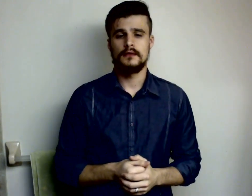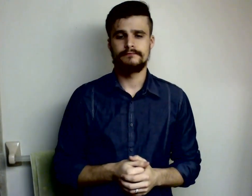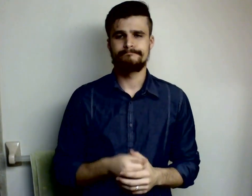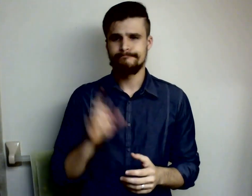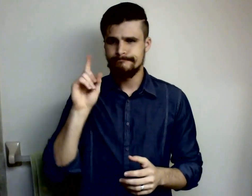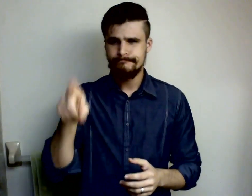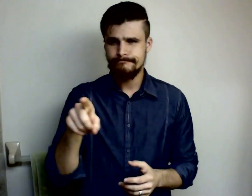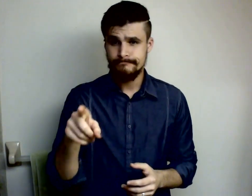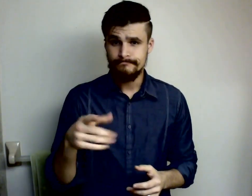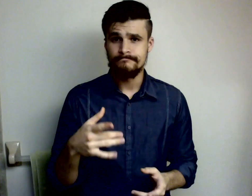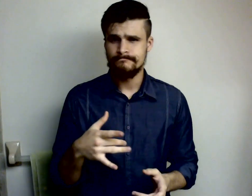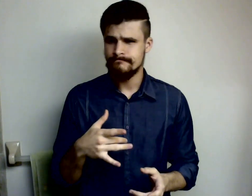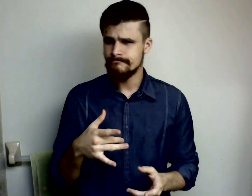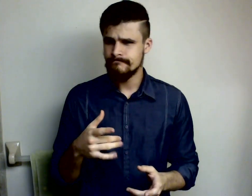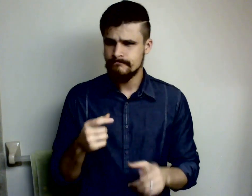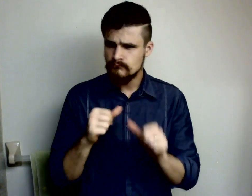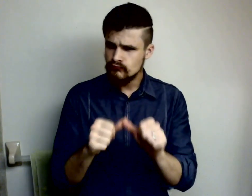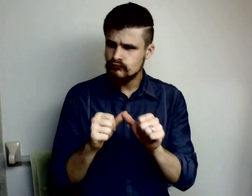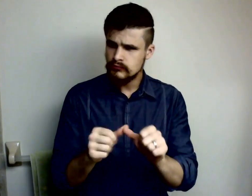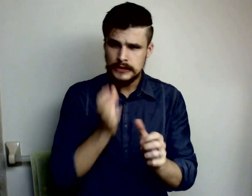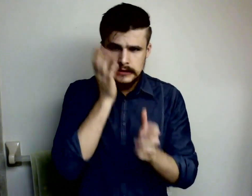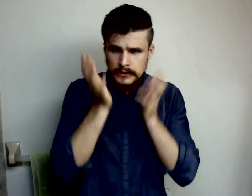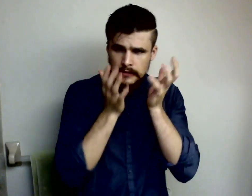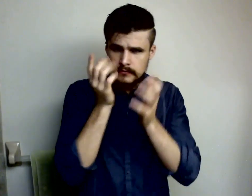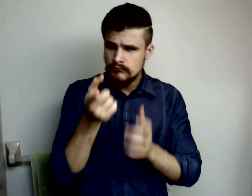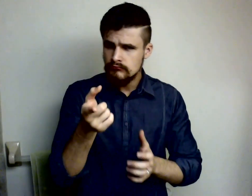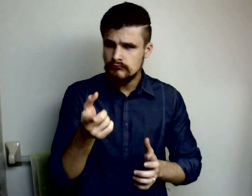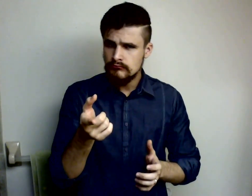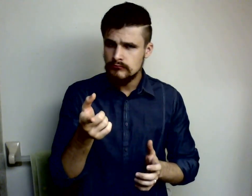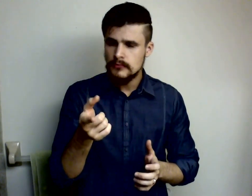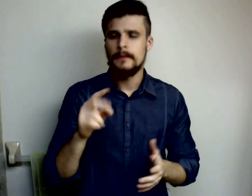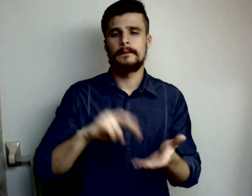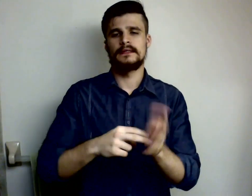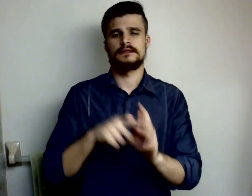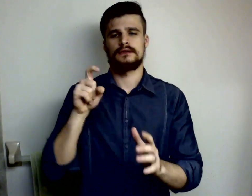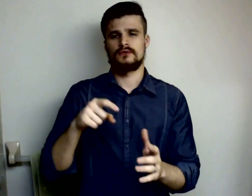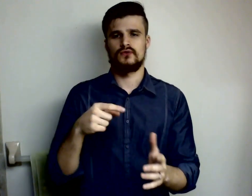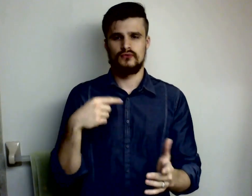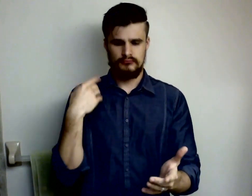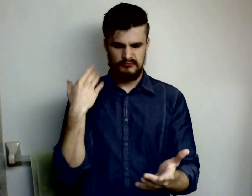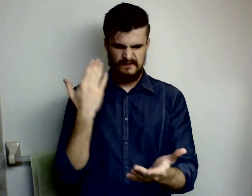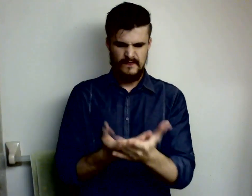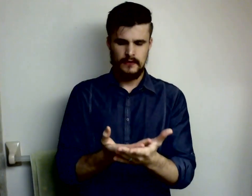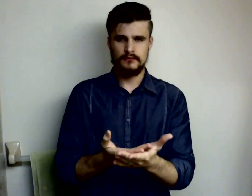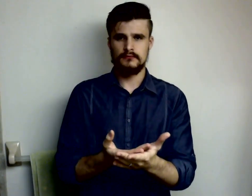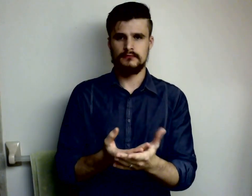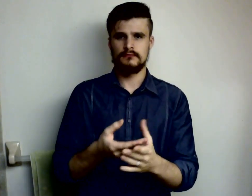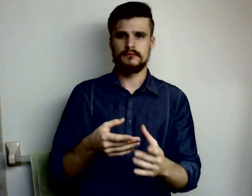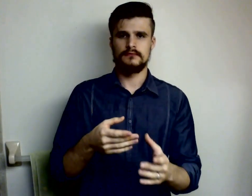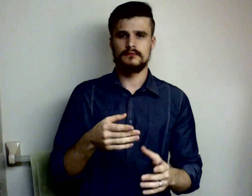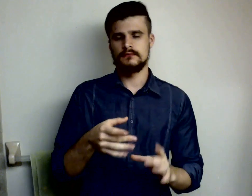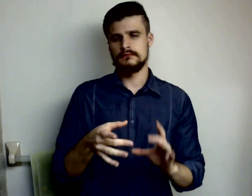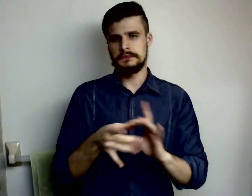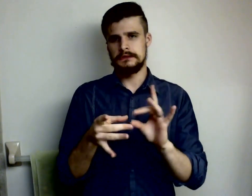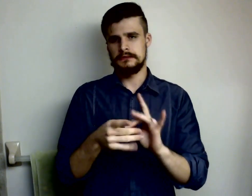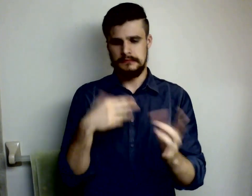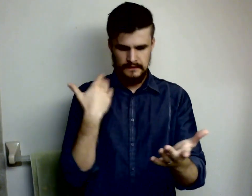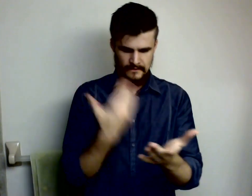then you need to speak fact to your feelings you need to start